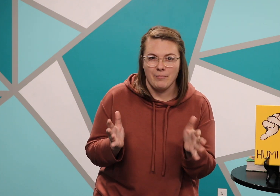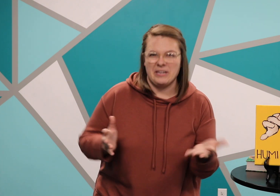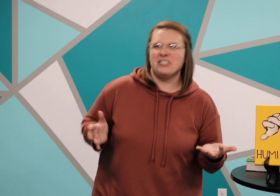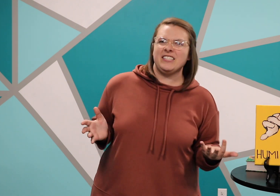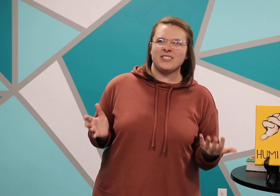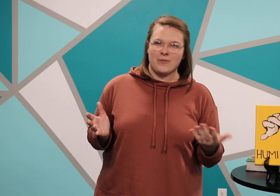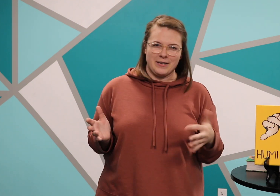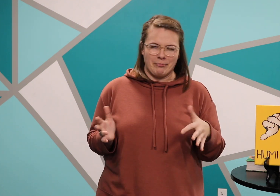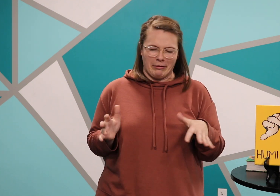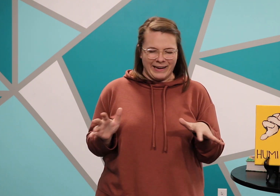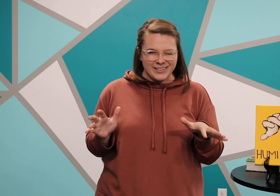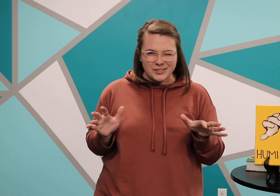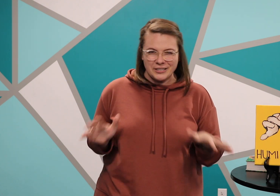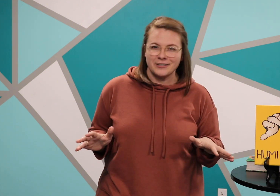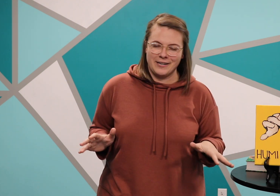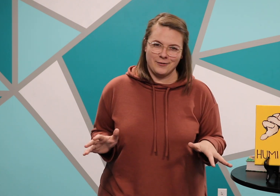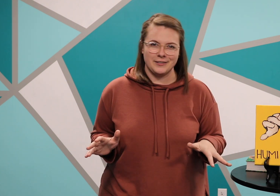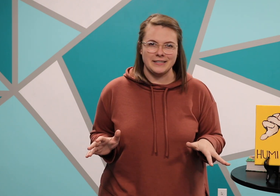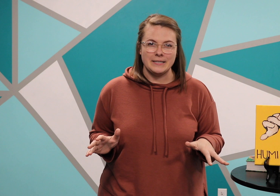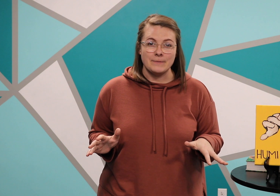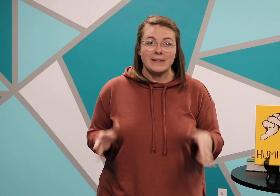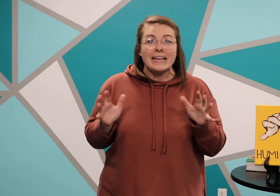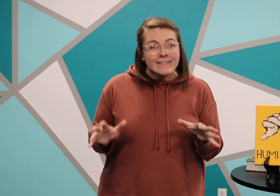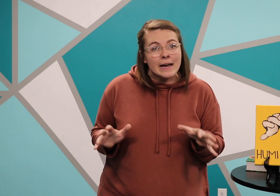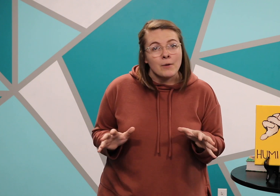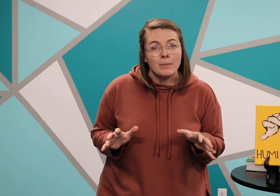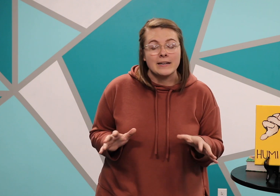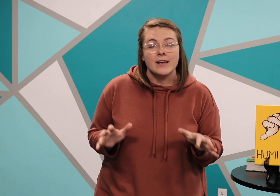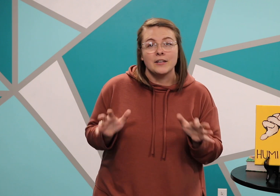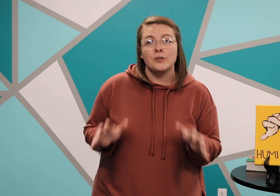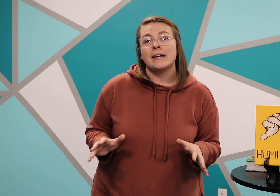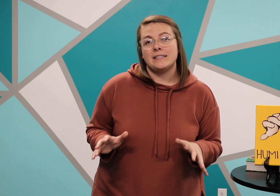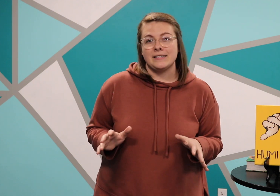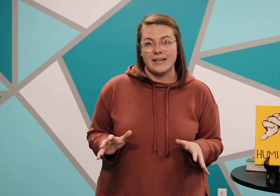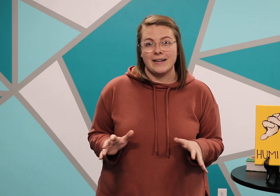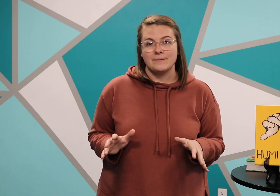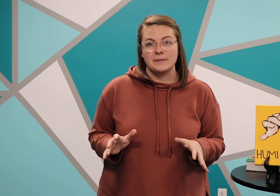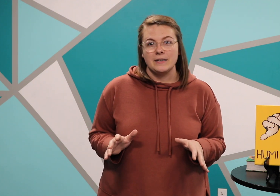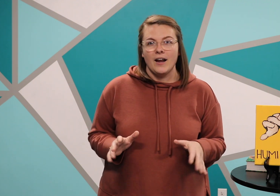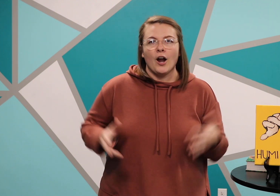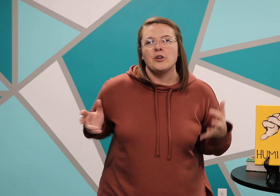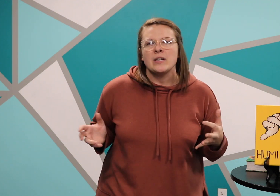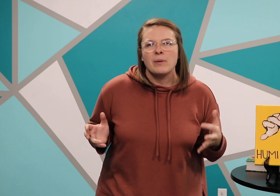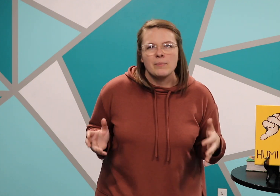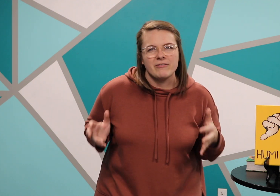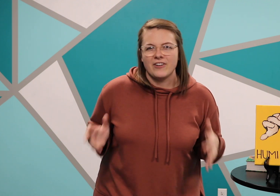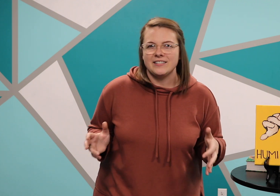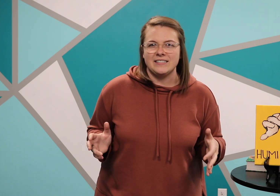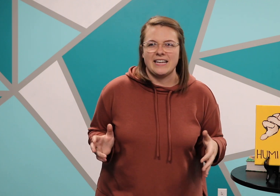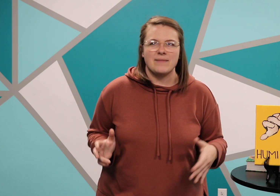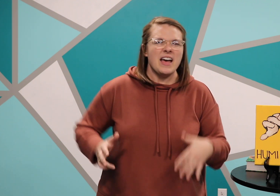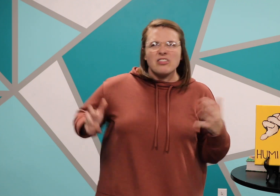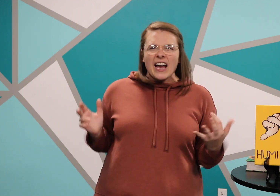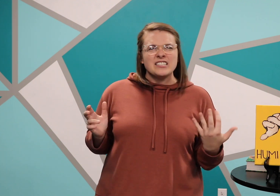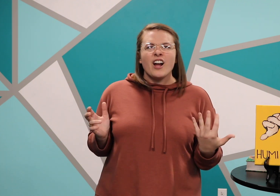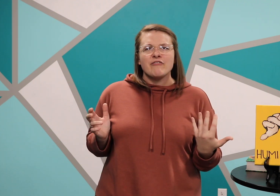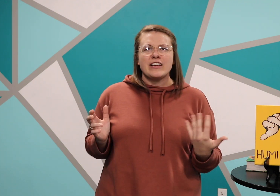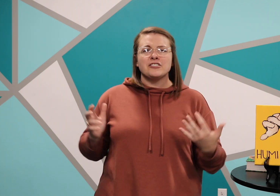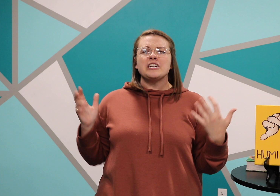but your sister wants plain Cheerios. In that moment, you get to decide. Are you going to put up a fuss and say, that's not fair, she